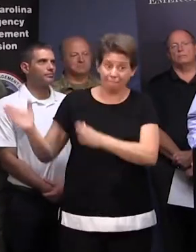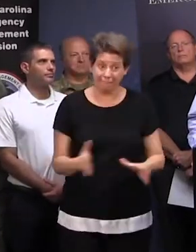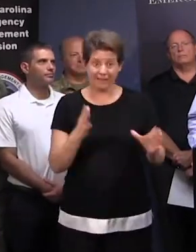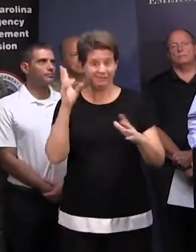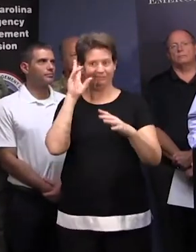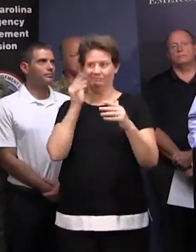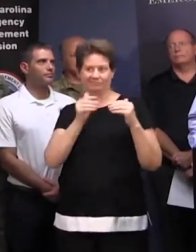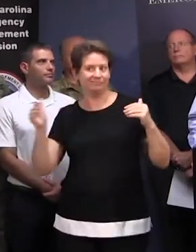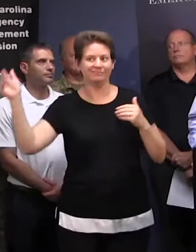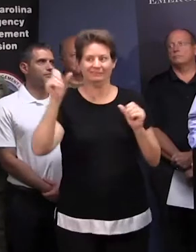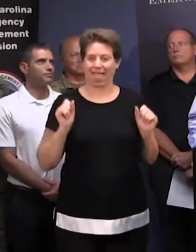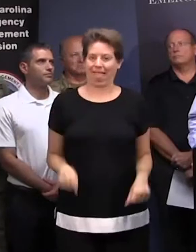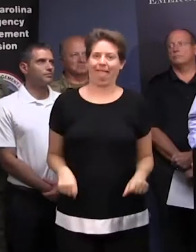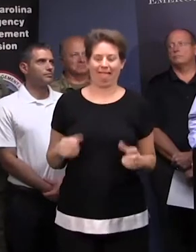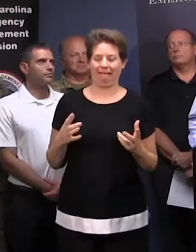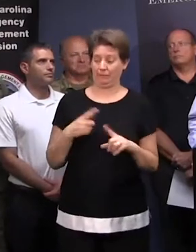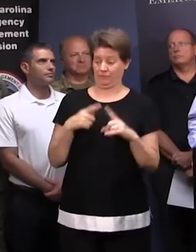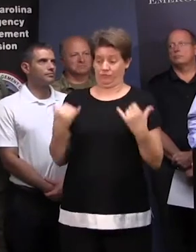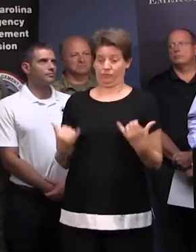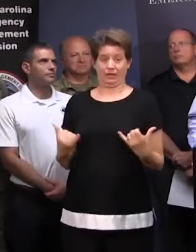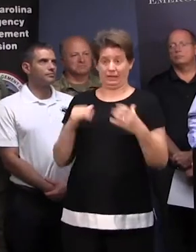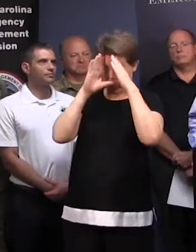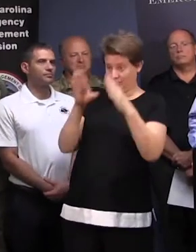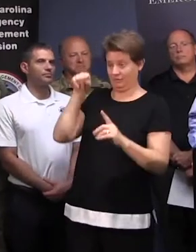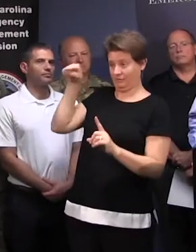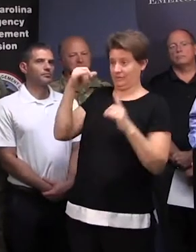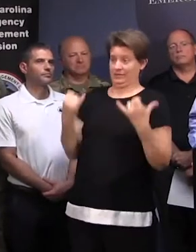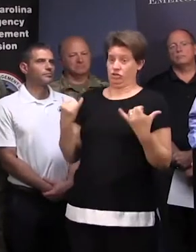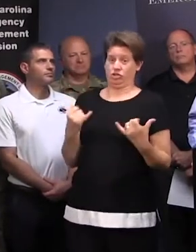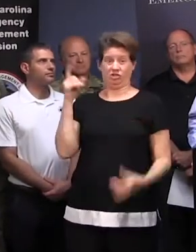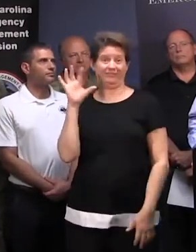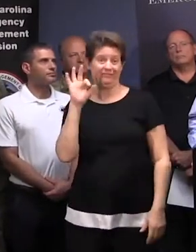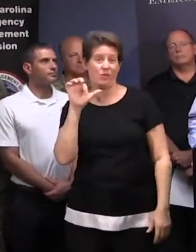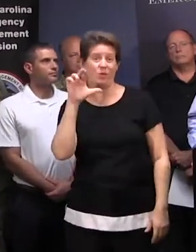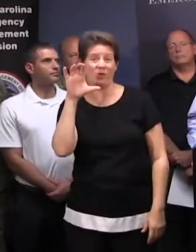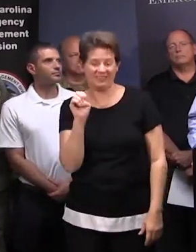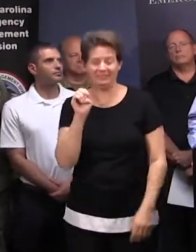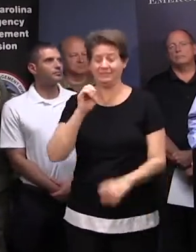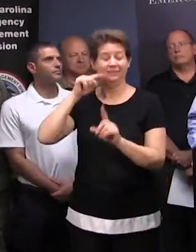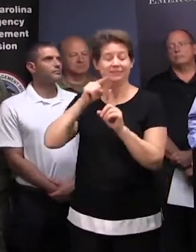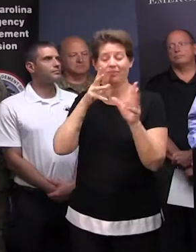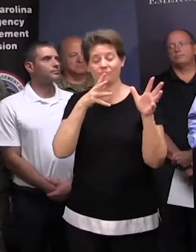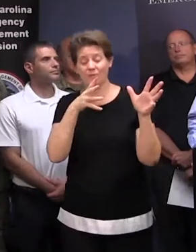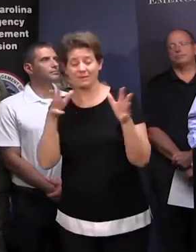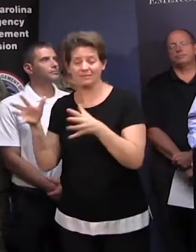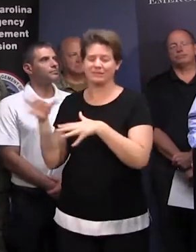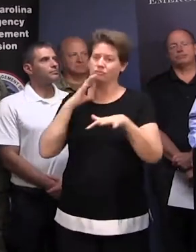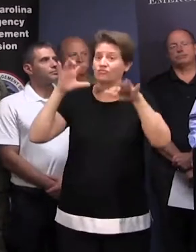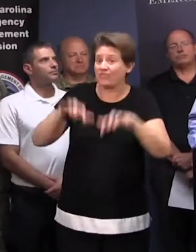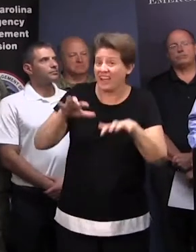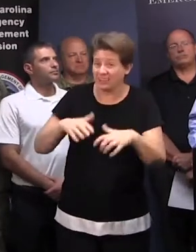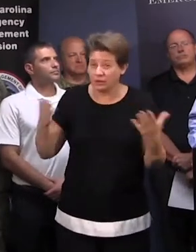we can, but right now we're focusing on this one, because it's, the winds and the rain are here, but